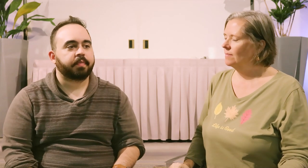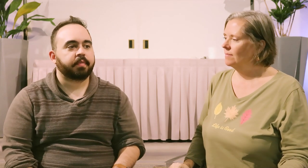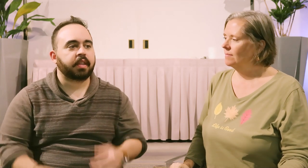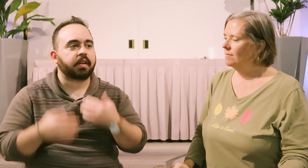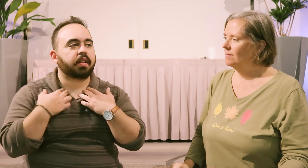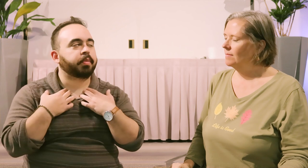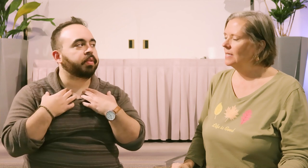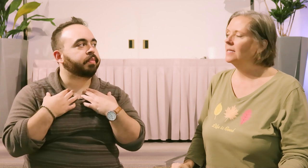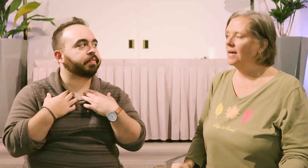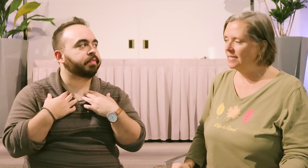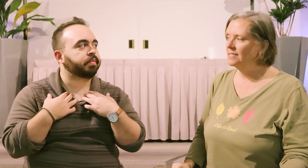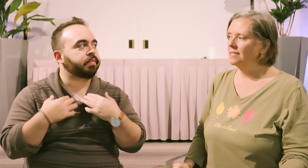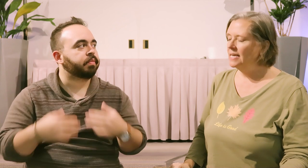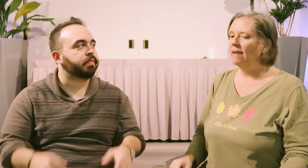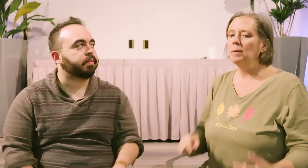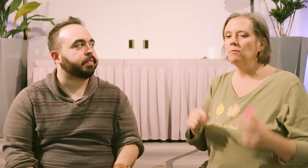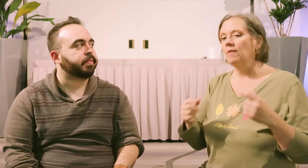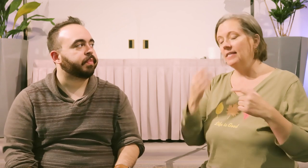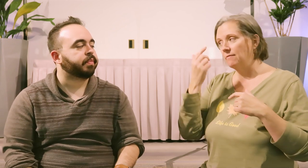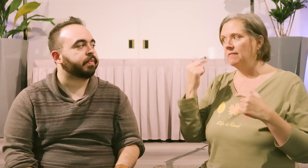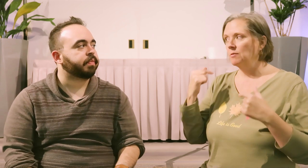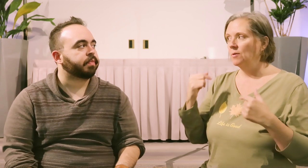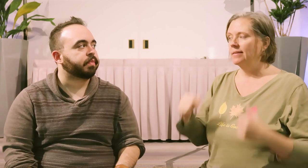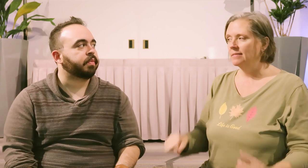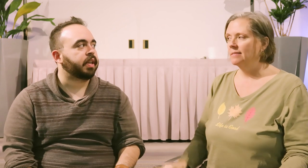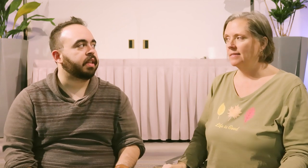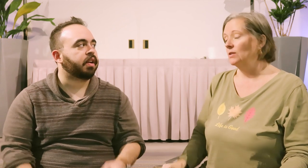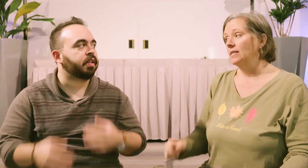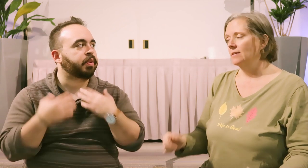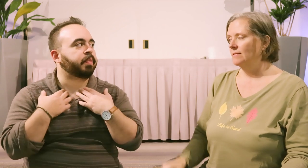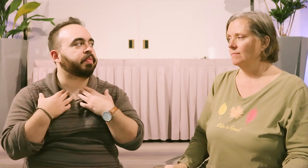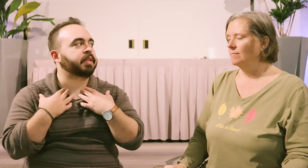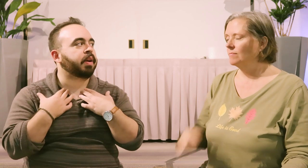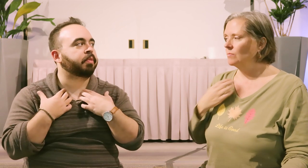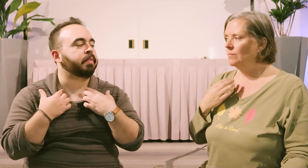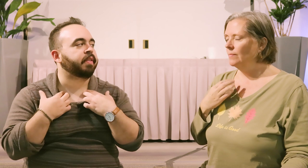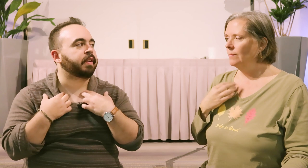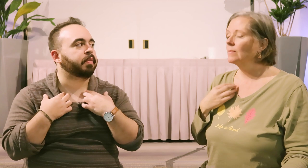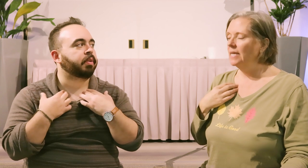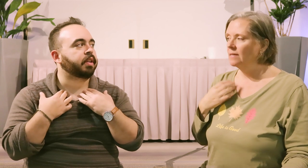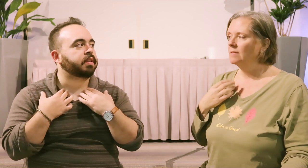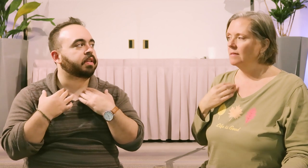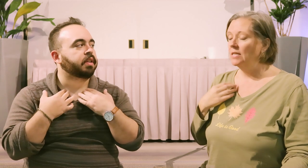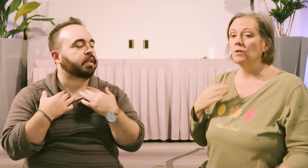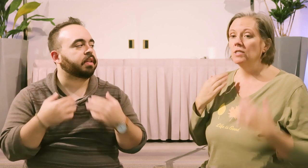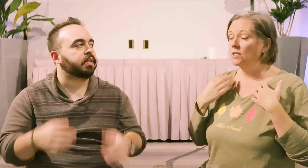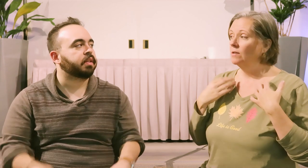And the collarbone. Nice. Everybody will find they have a favorite point. Yeah, the collarbone is probably my favorite point. Yeah. And you can just go to